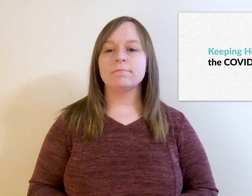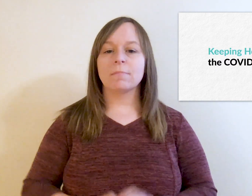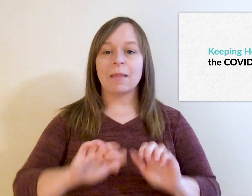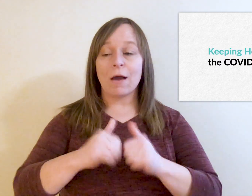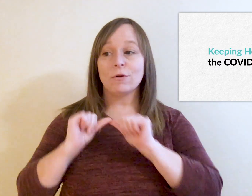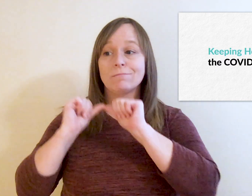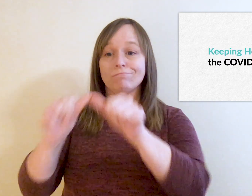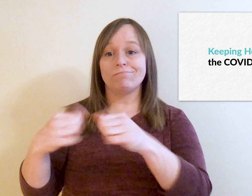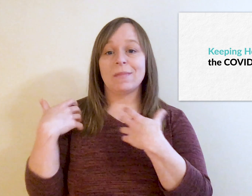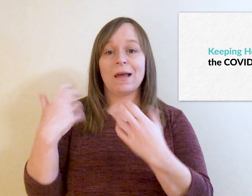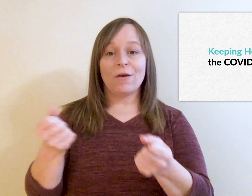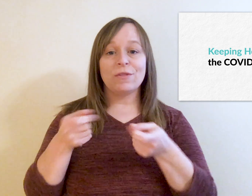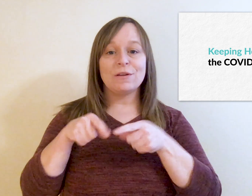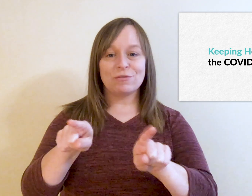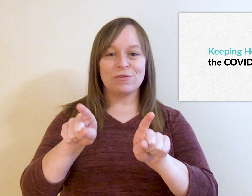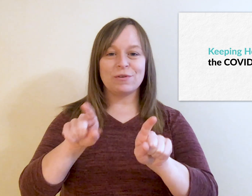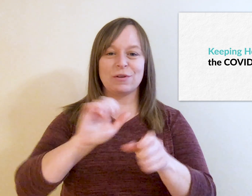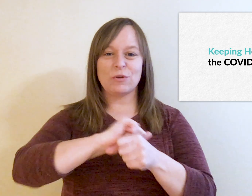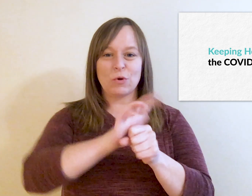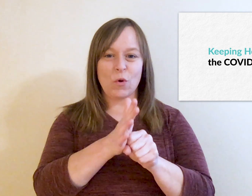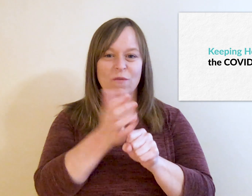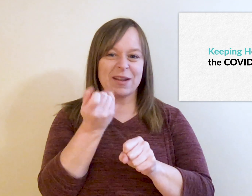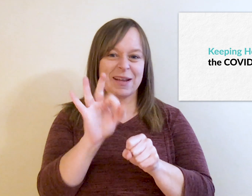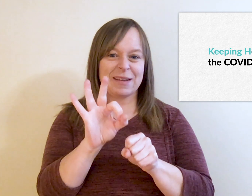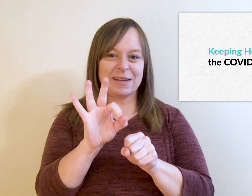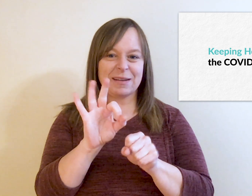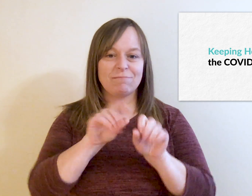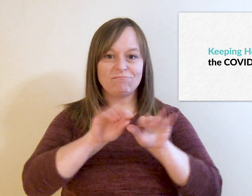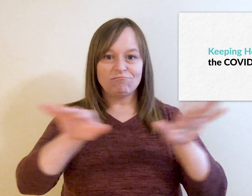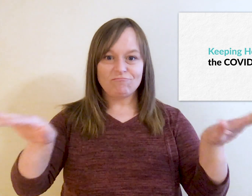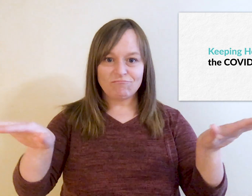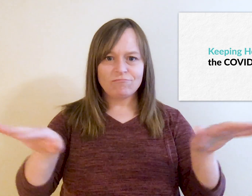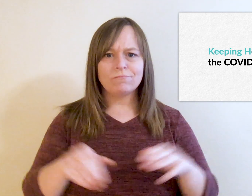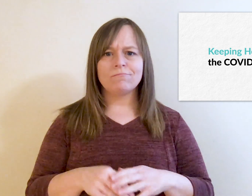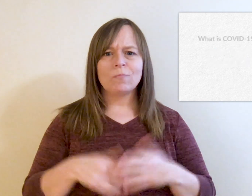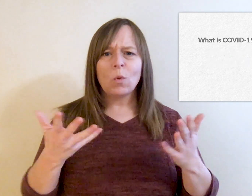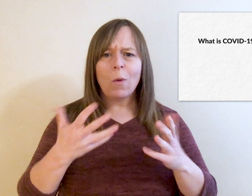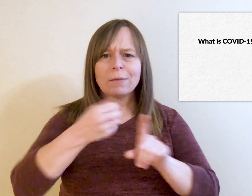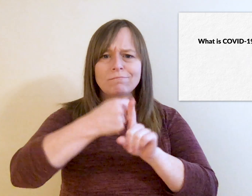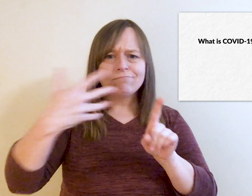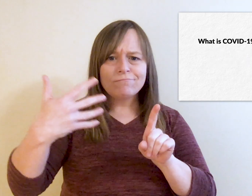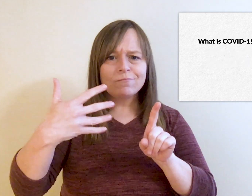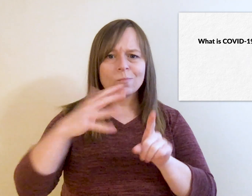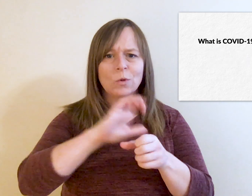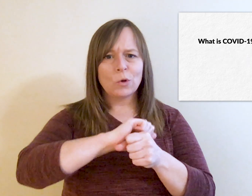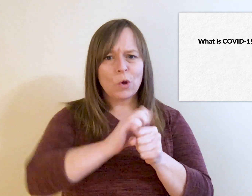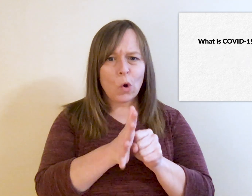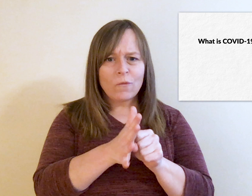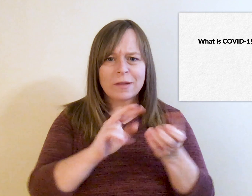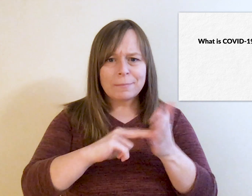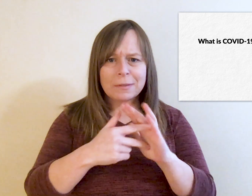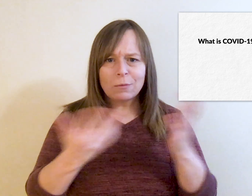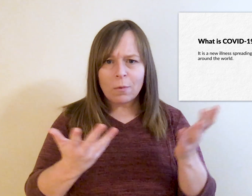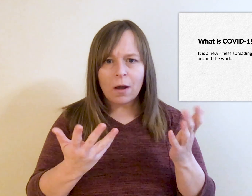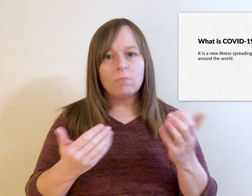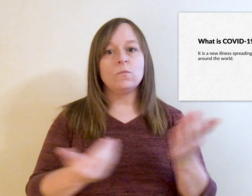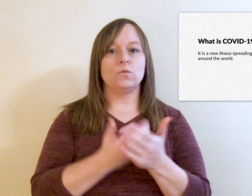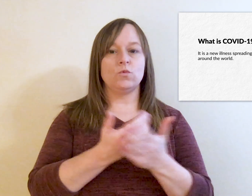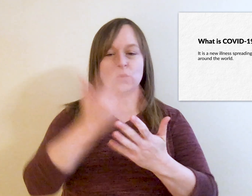Keeping Healthy During the COVID-19 Outbreak What is COVID-19? It is a new